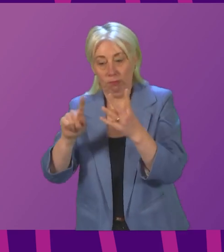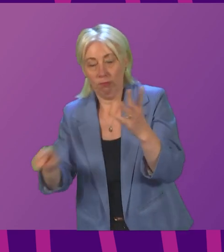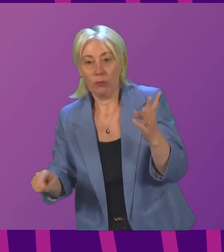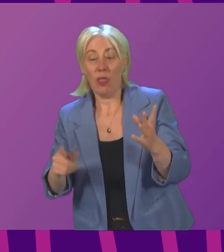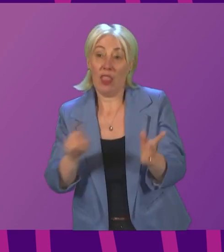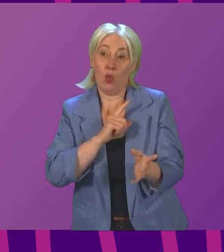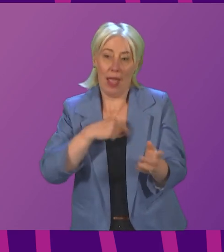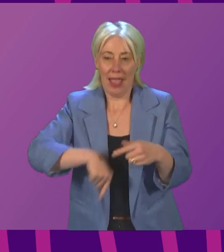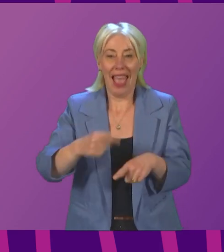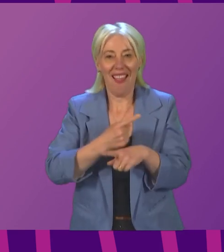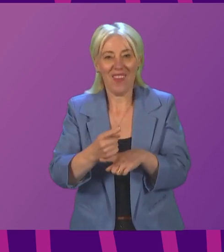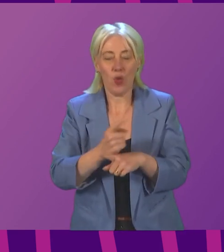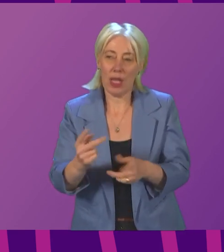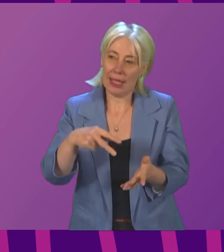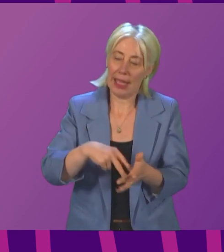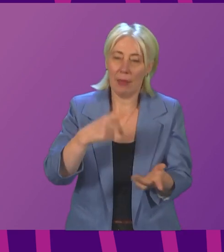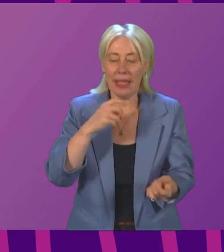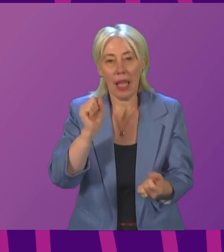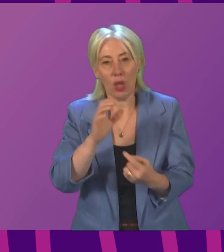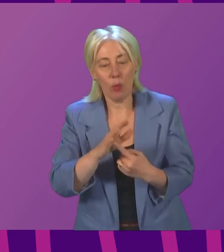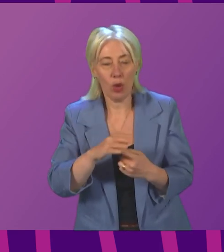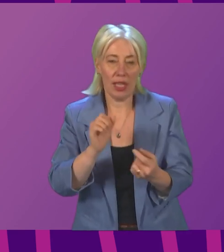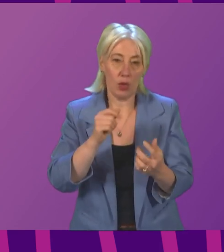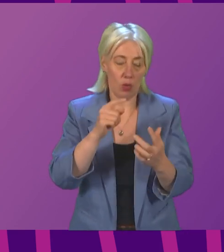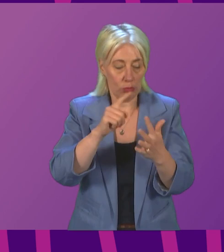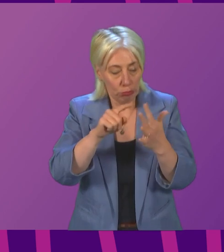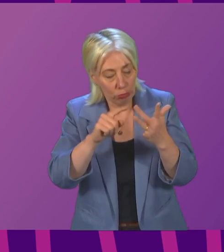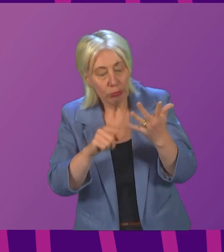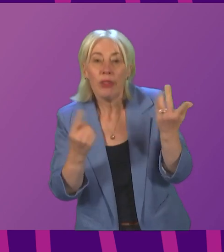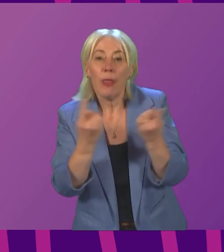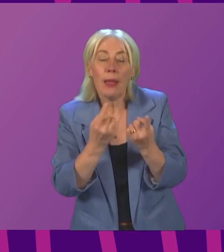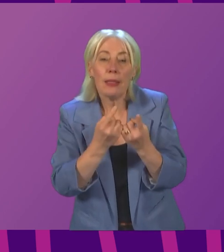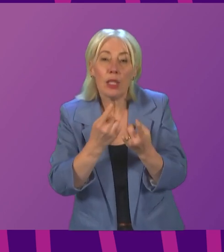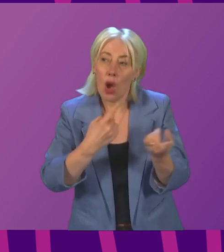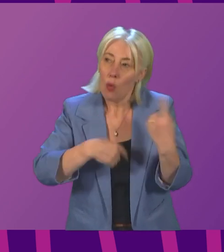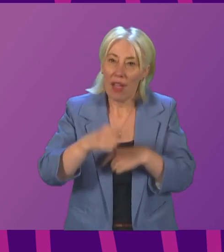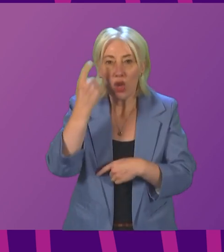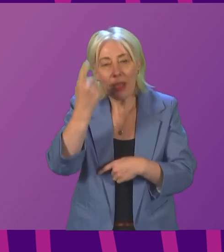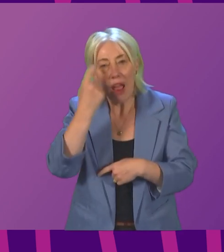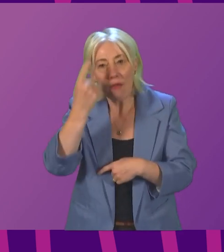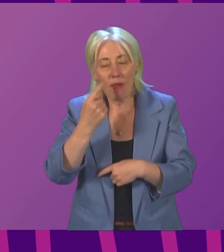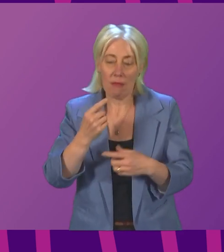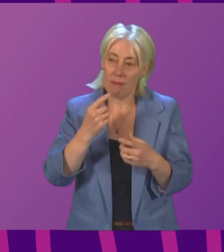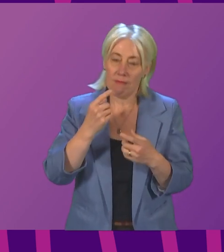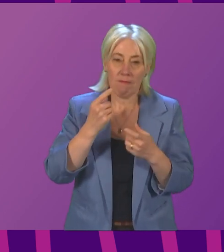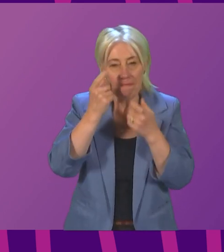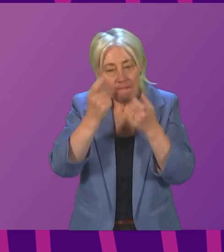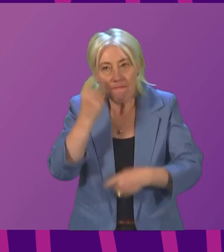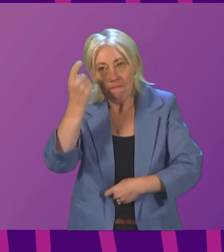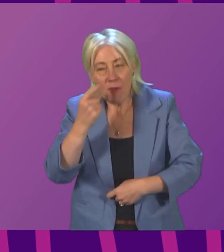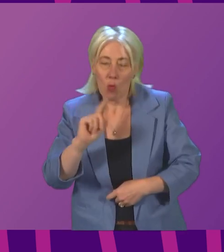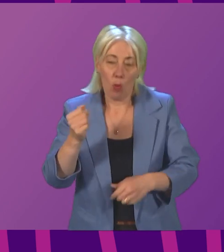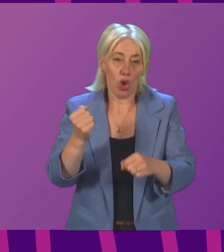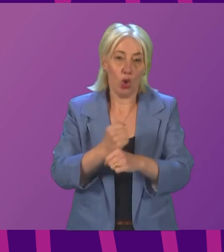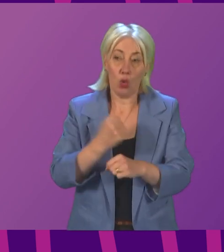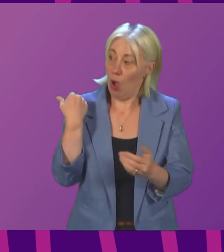week when I stand here, I talk about the importance of them. These are careful judgments to take. We have taken careful judgments up until